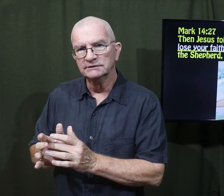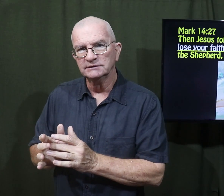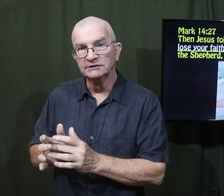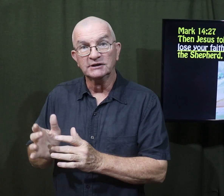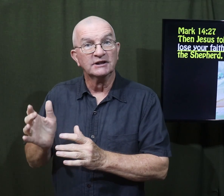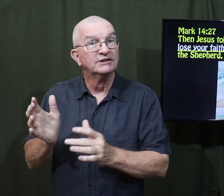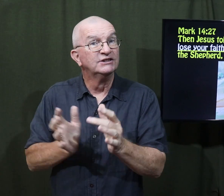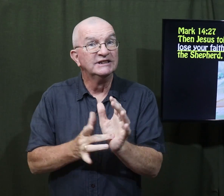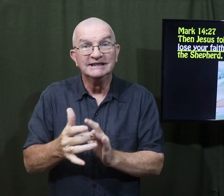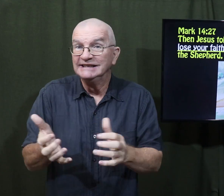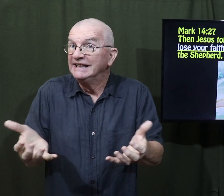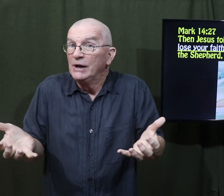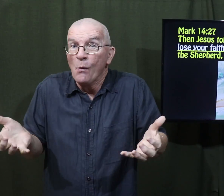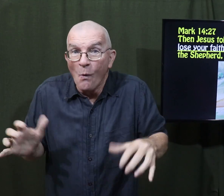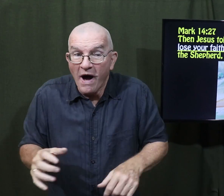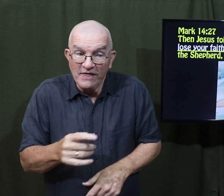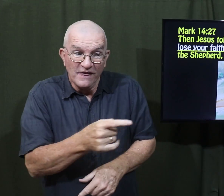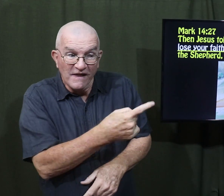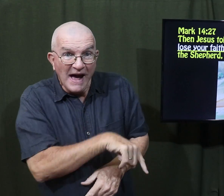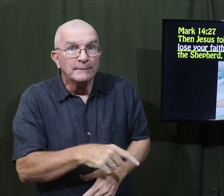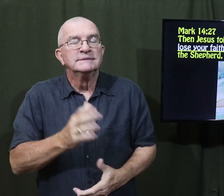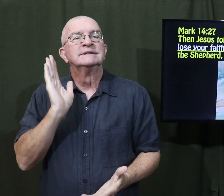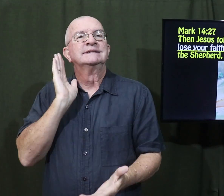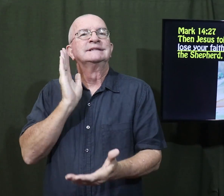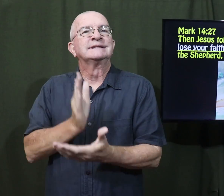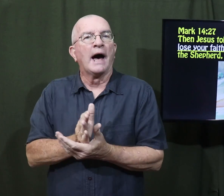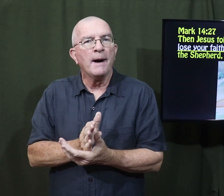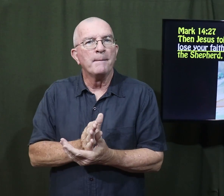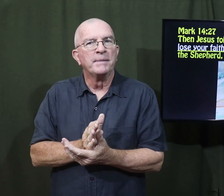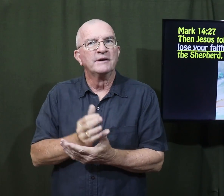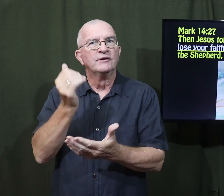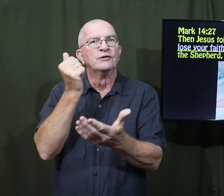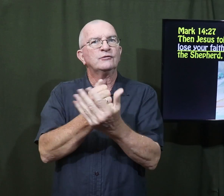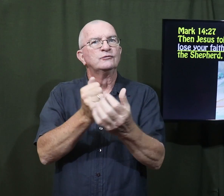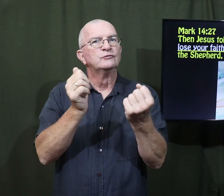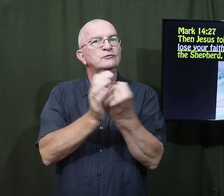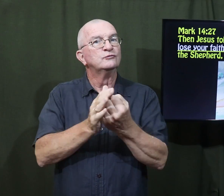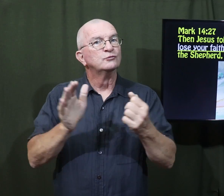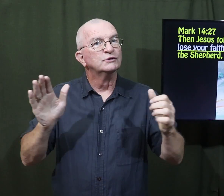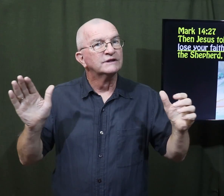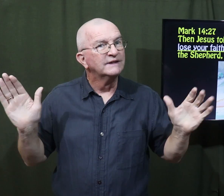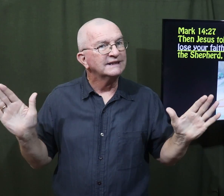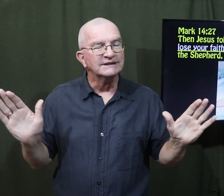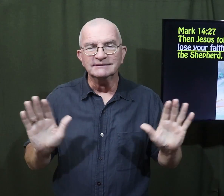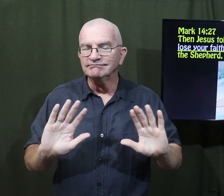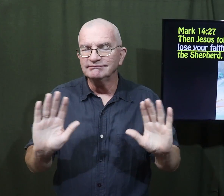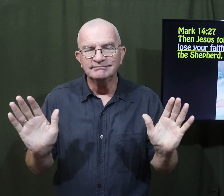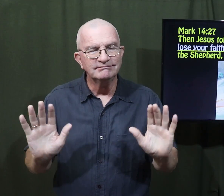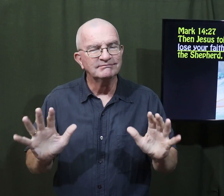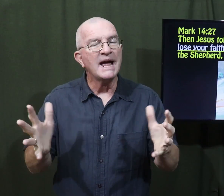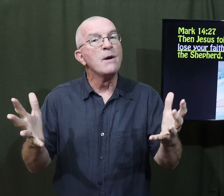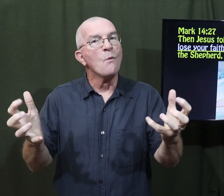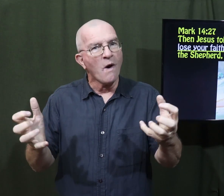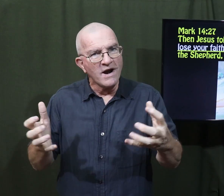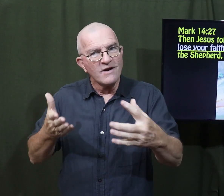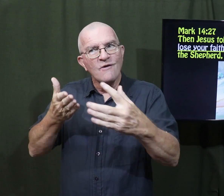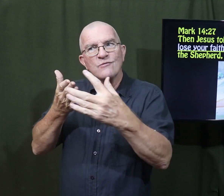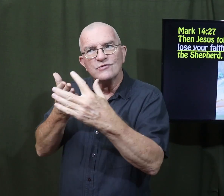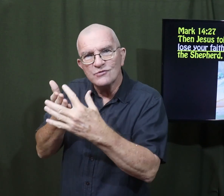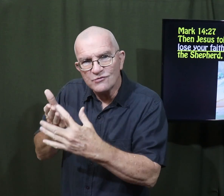more to help Jesus. But Jesus didn't want them to stop the crucifixion. He wanted